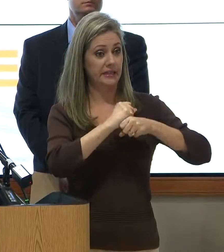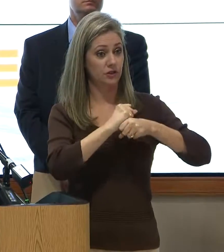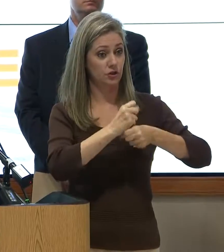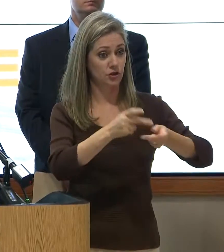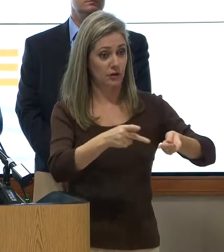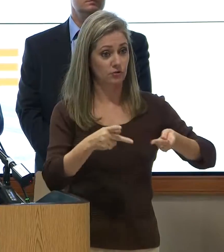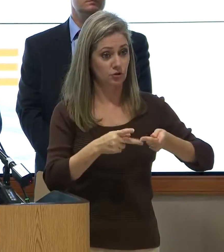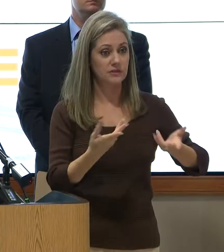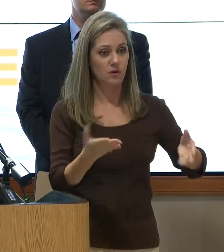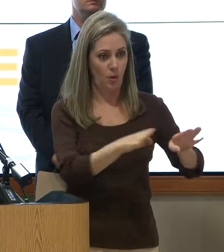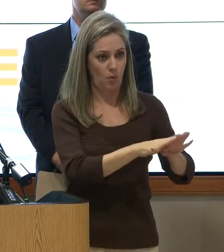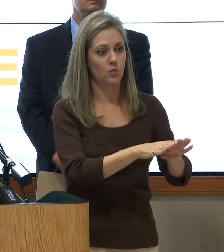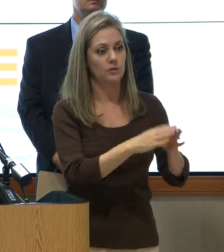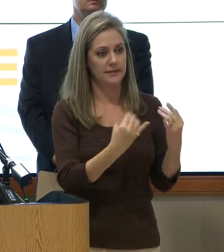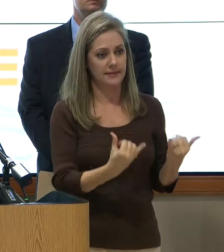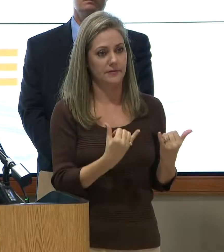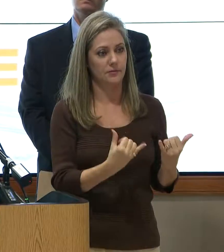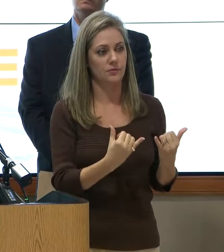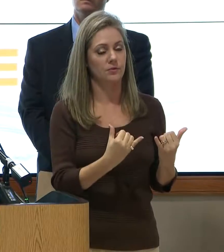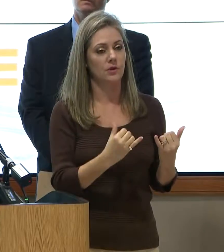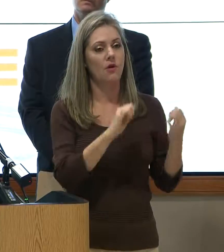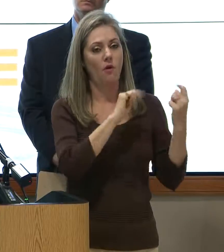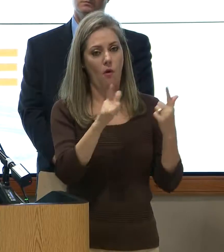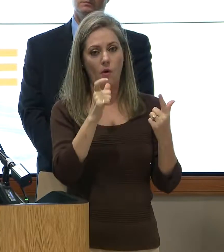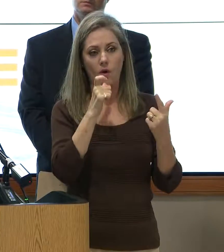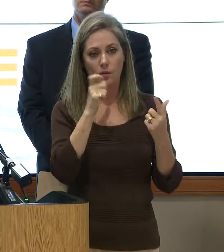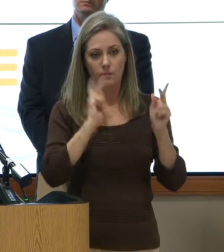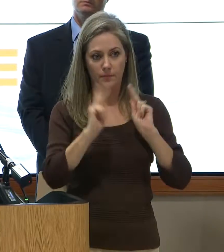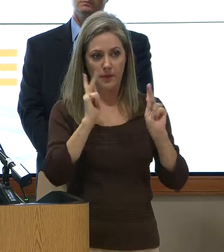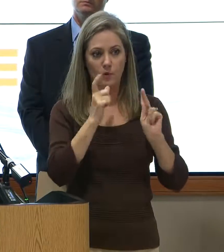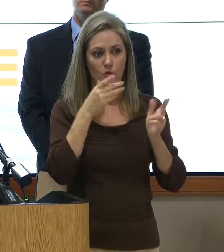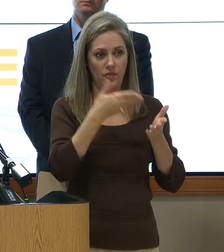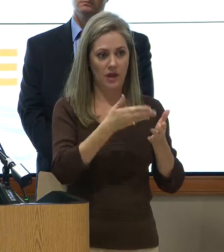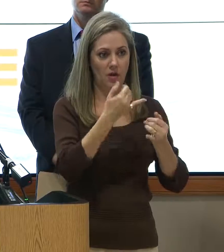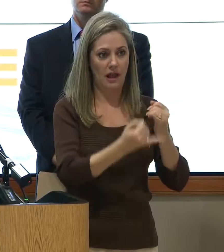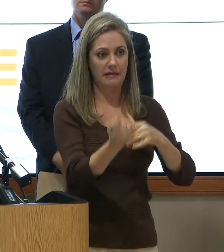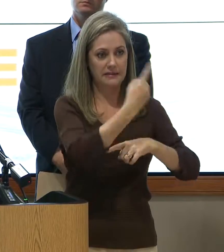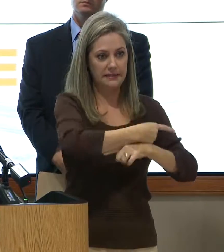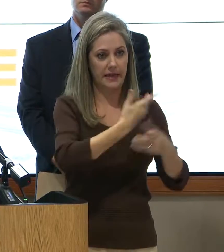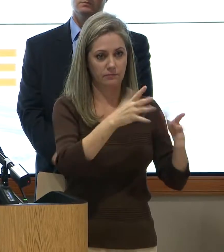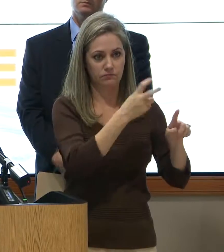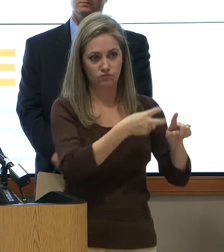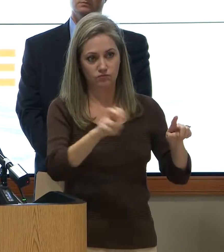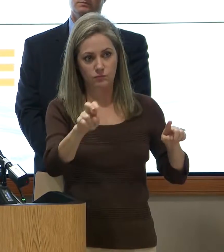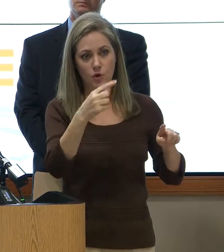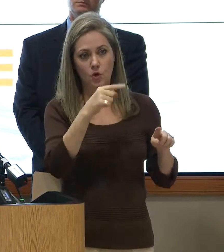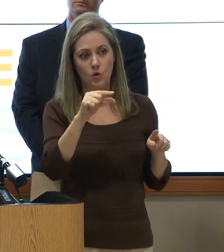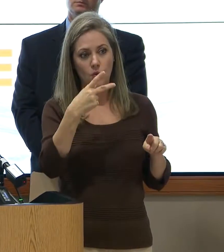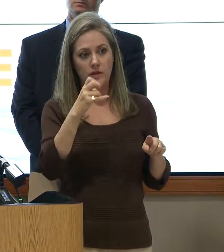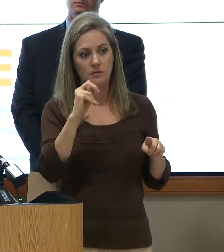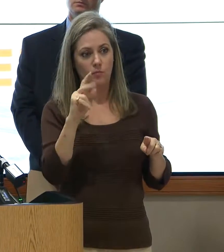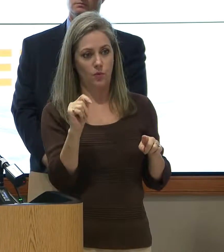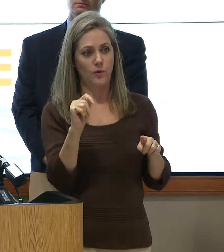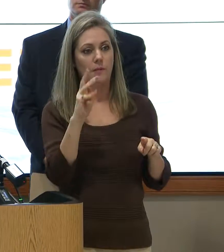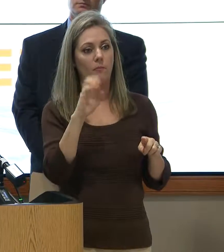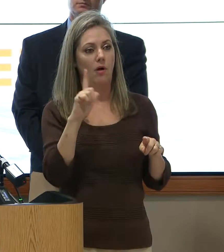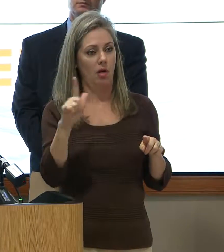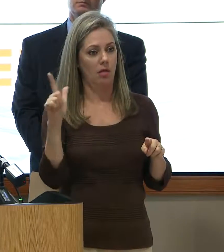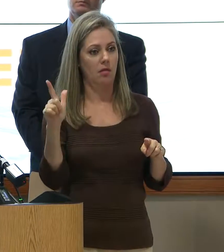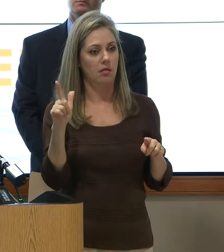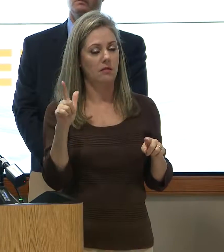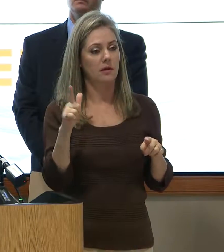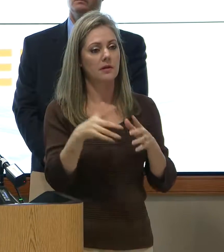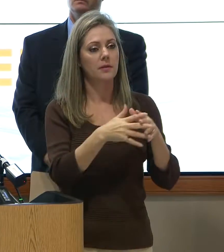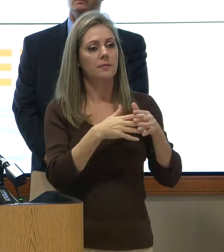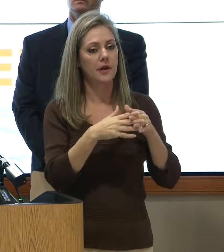closed. Everybody who was there on the last day has been transferred to Greens Point Mall to an